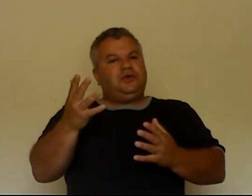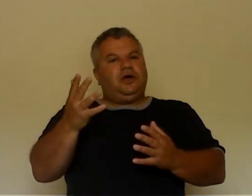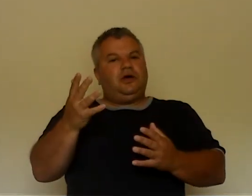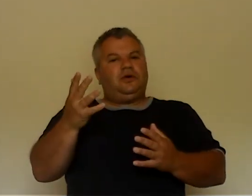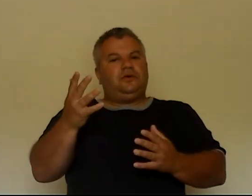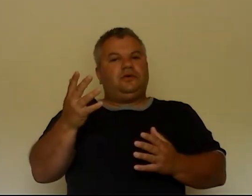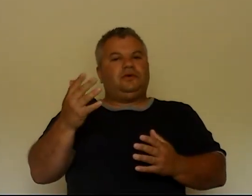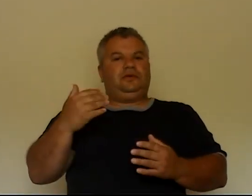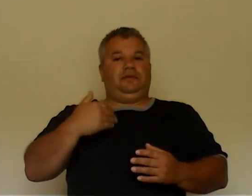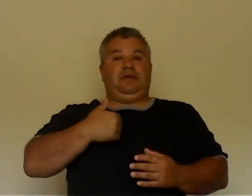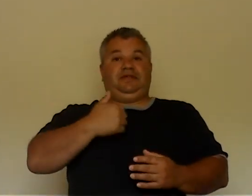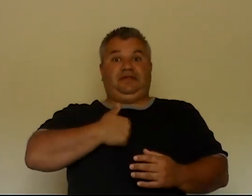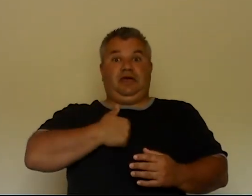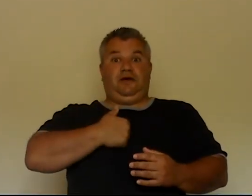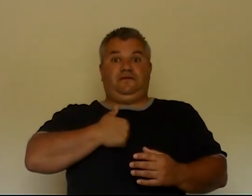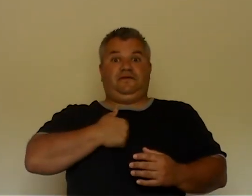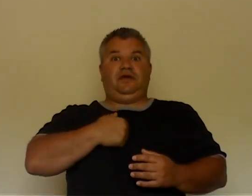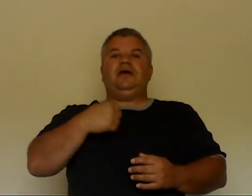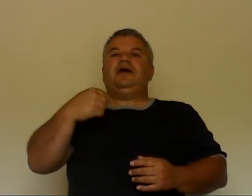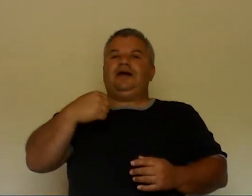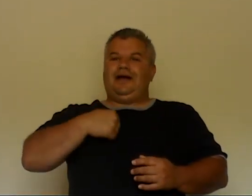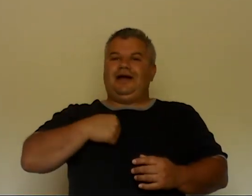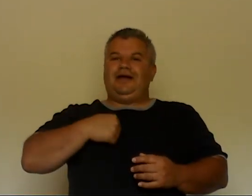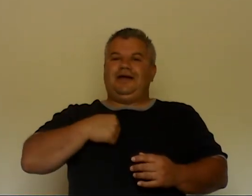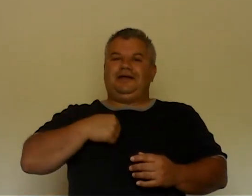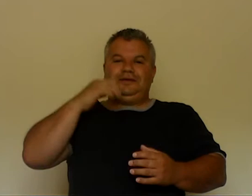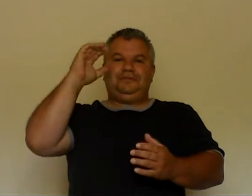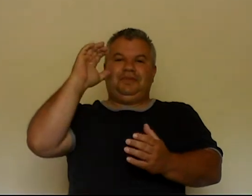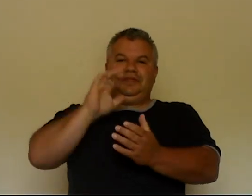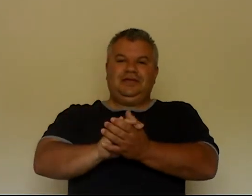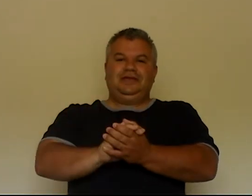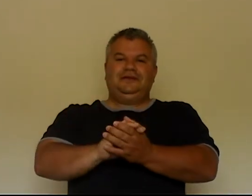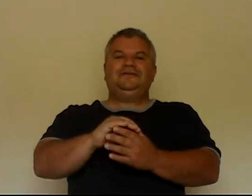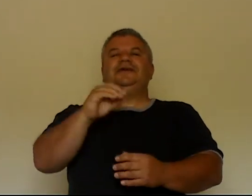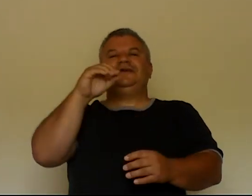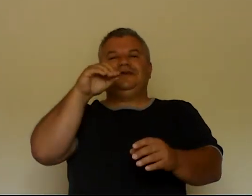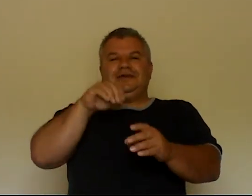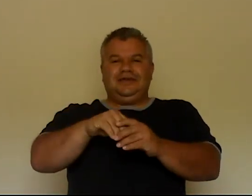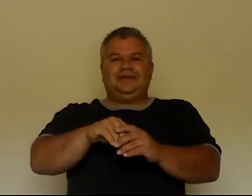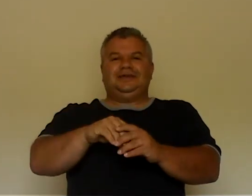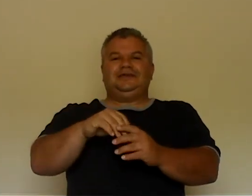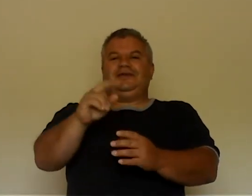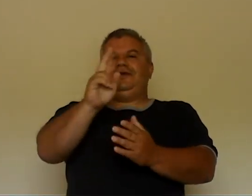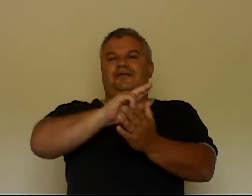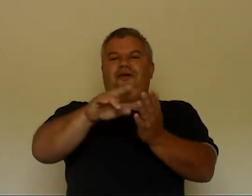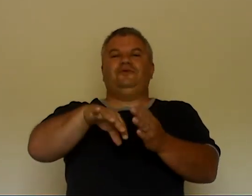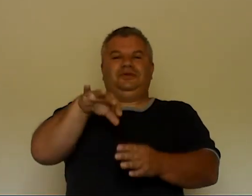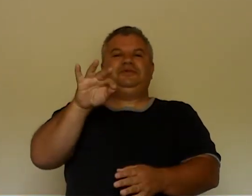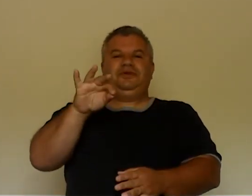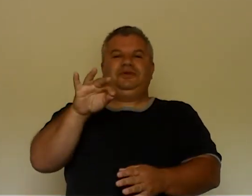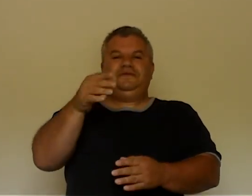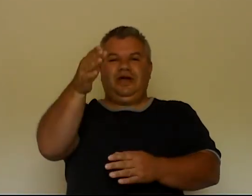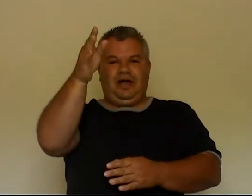know, myself, I believe in the Holy Spirit of God.